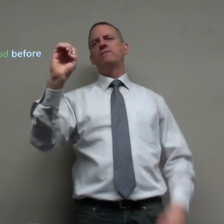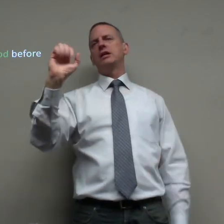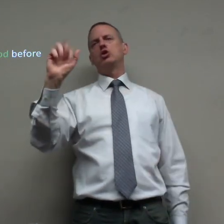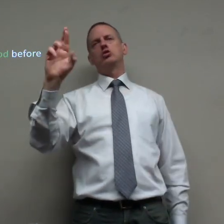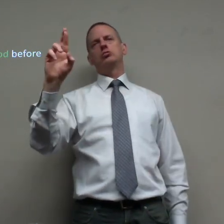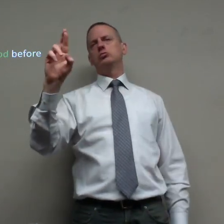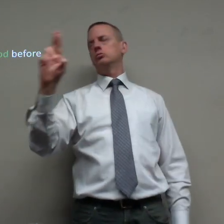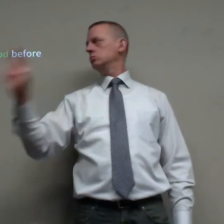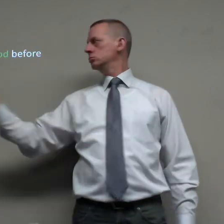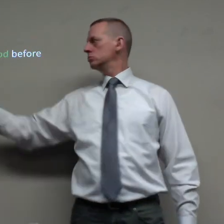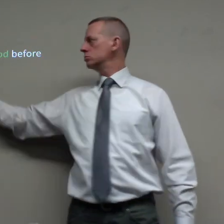because there was no fear